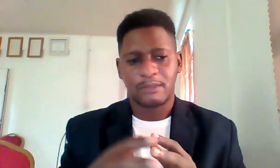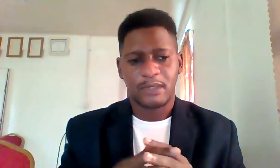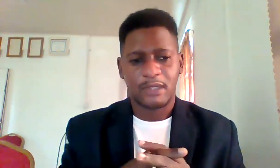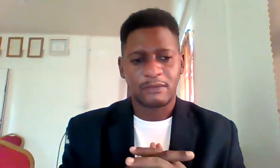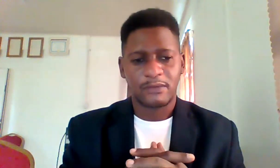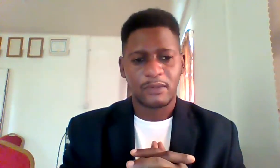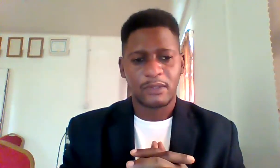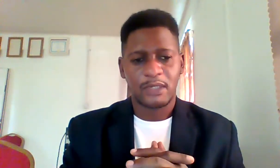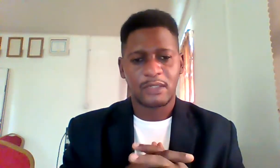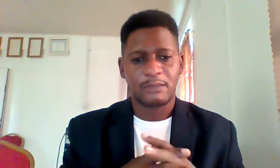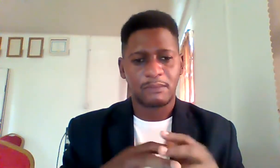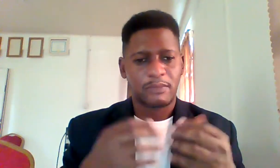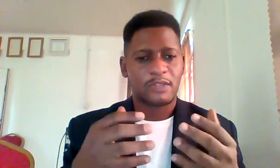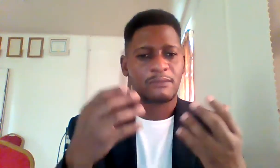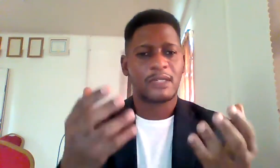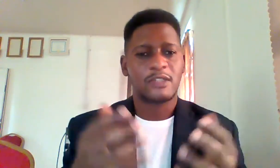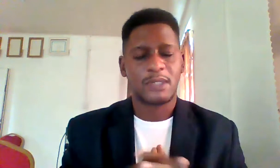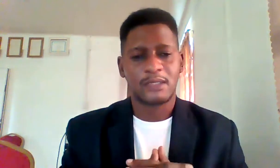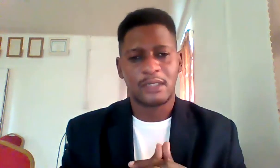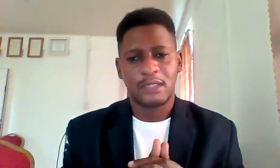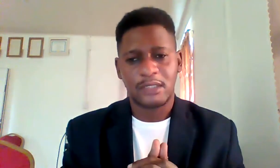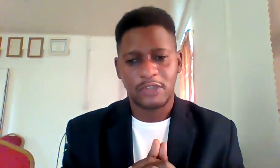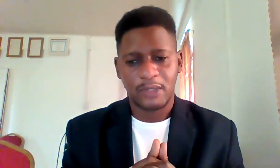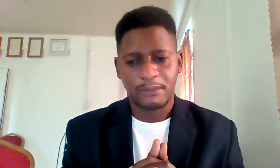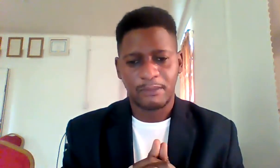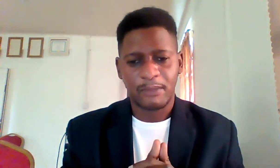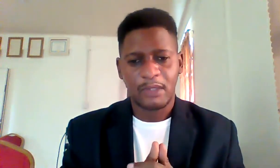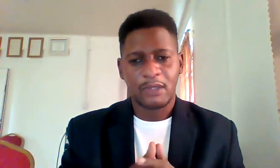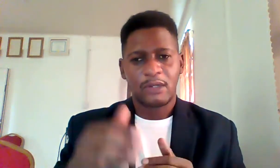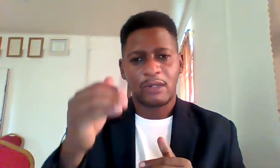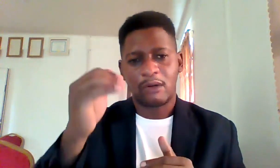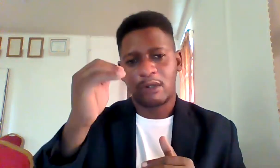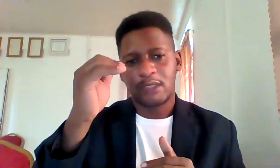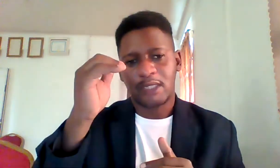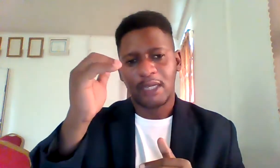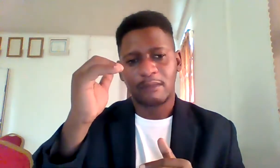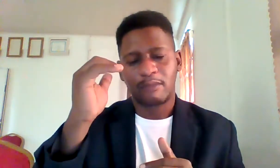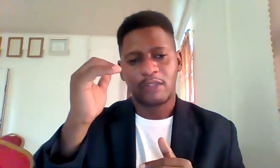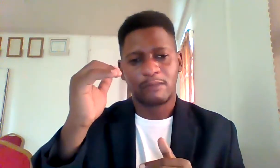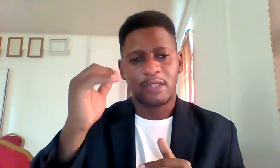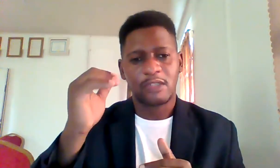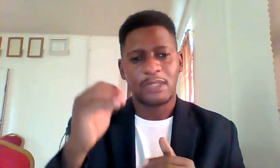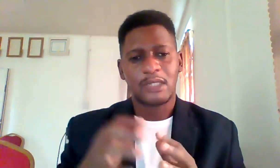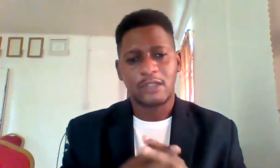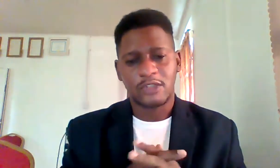and four it's about project management leadership now under that heading project management leadership